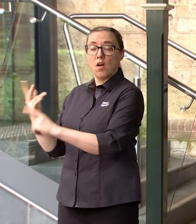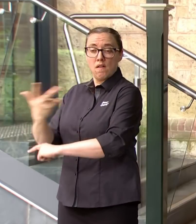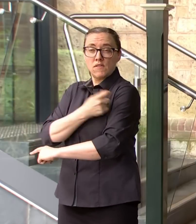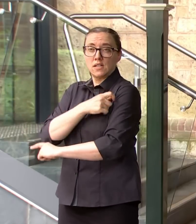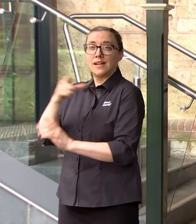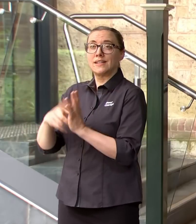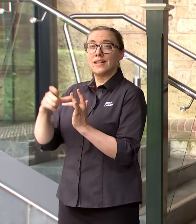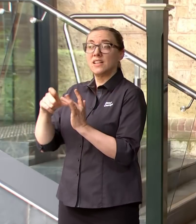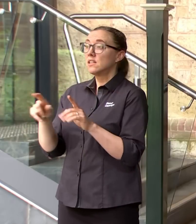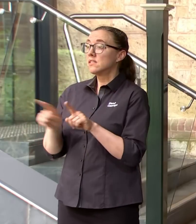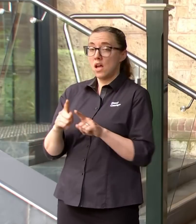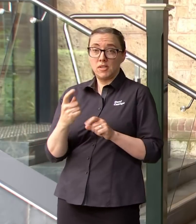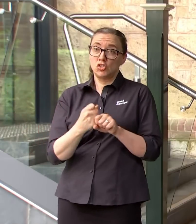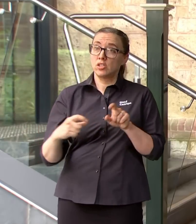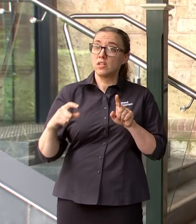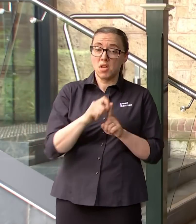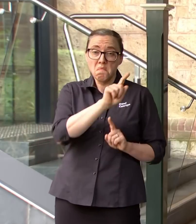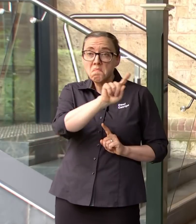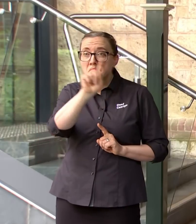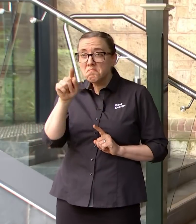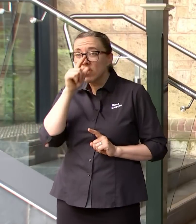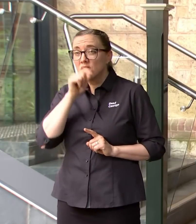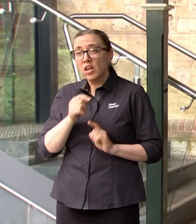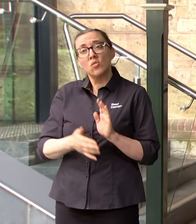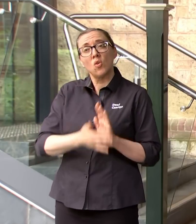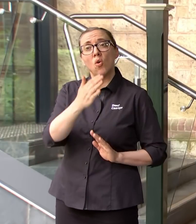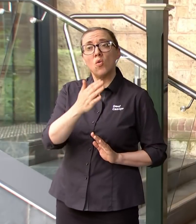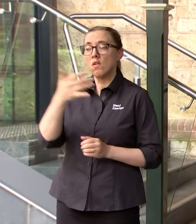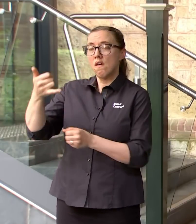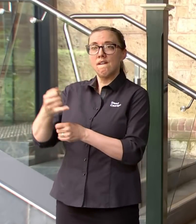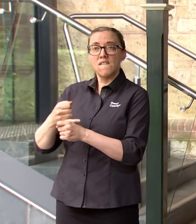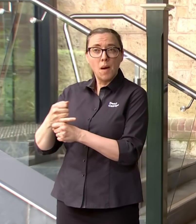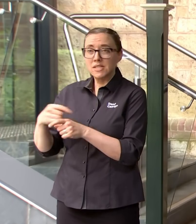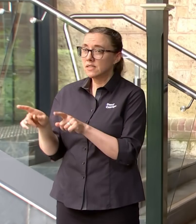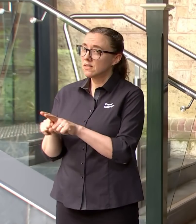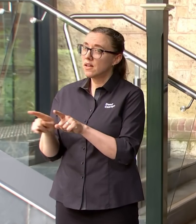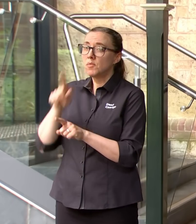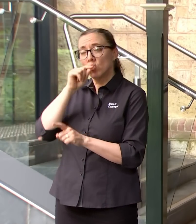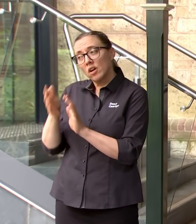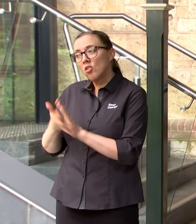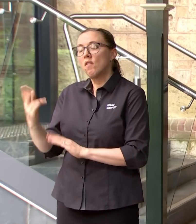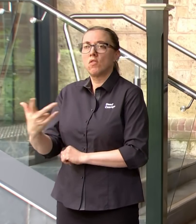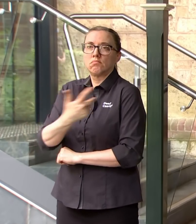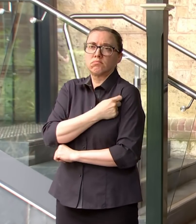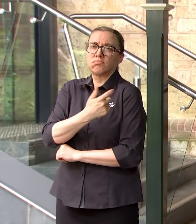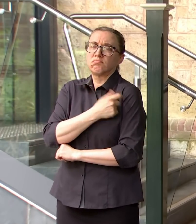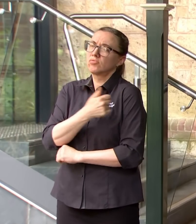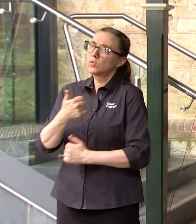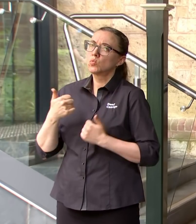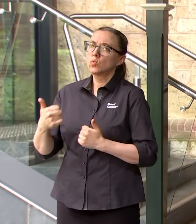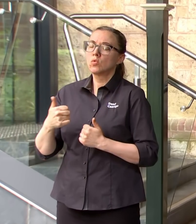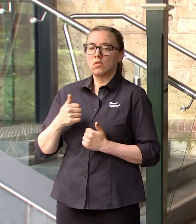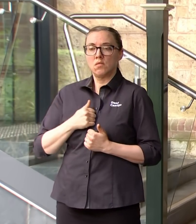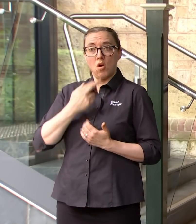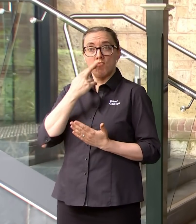importantly through our GPs and the pharmacy network across South Australia. So that's the end of my